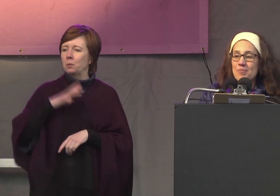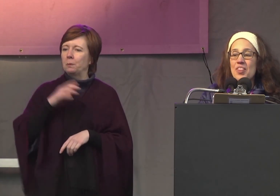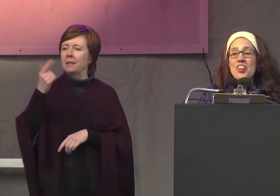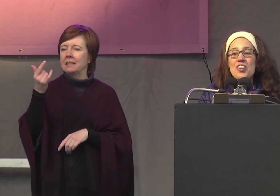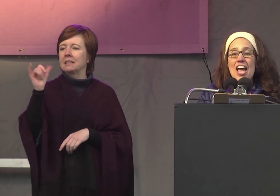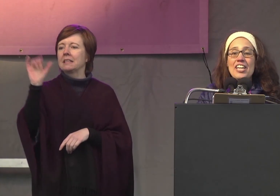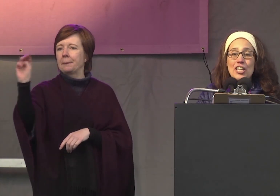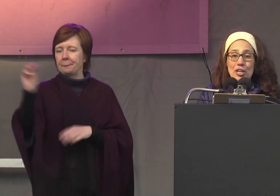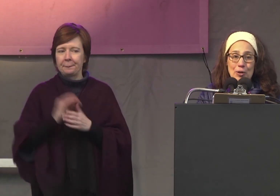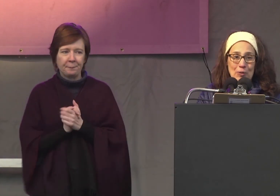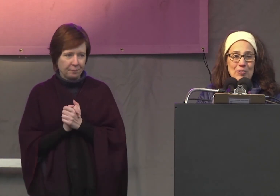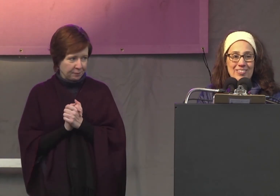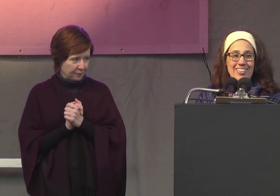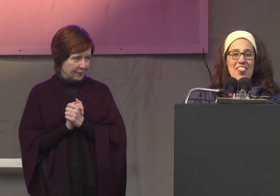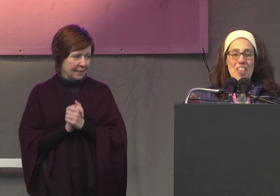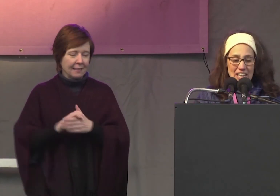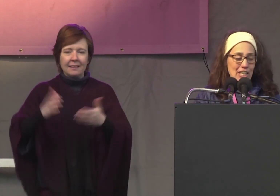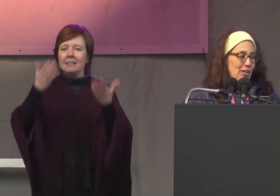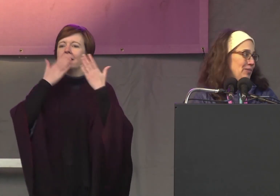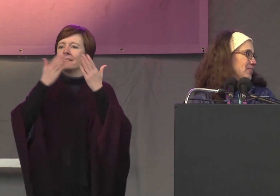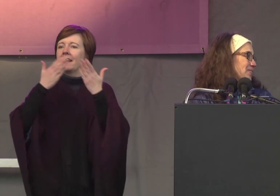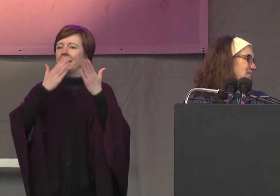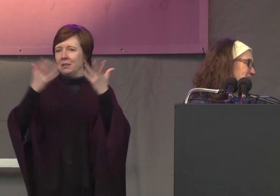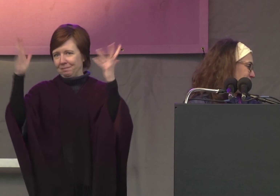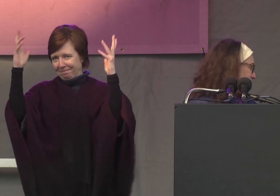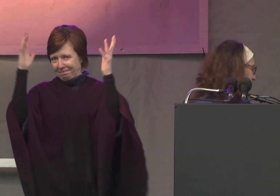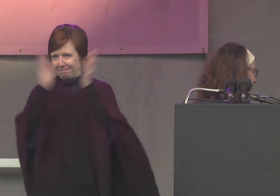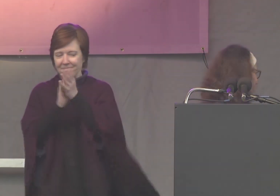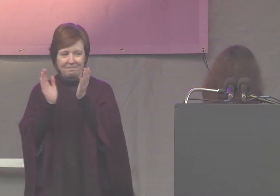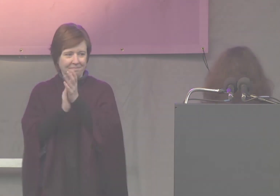Kim thank you thank you